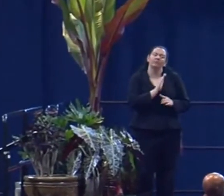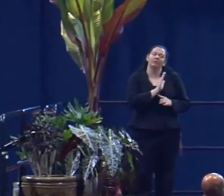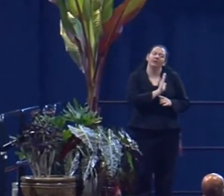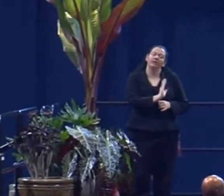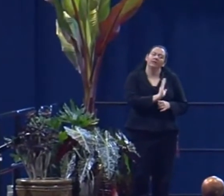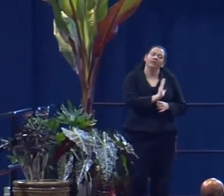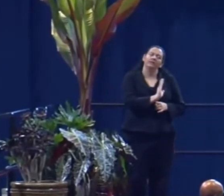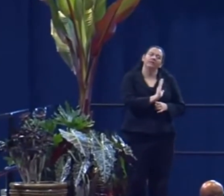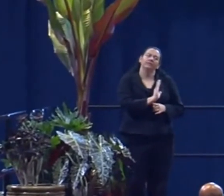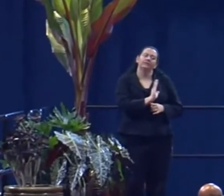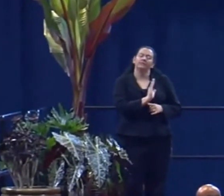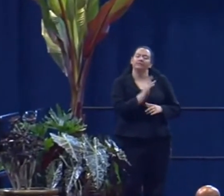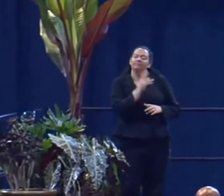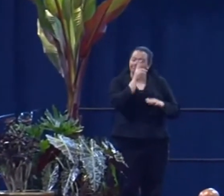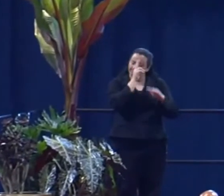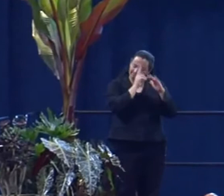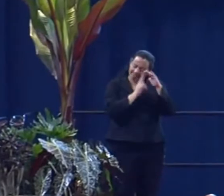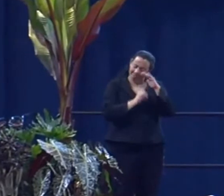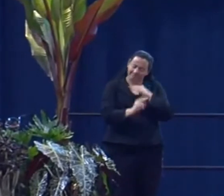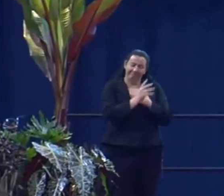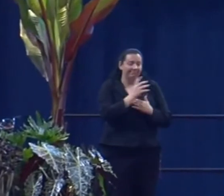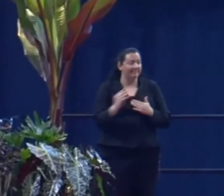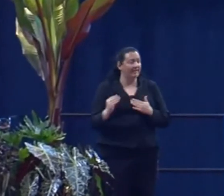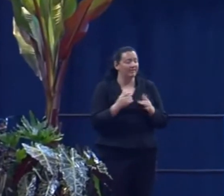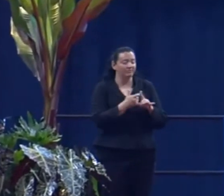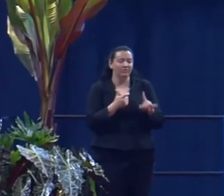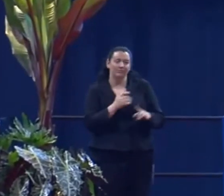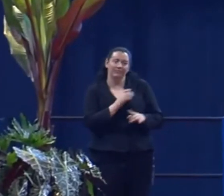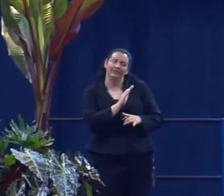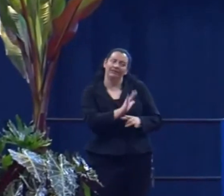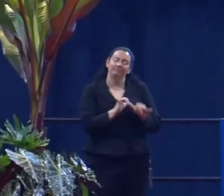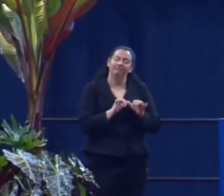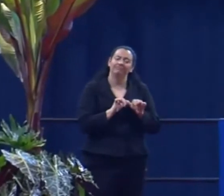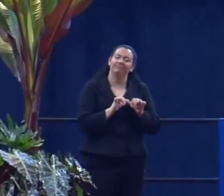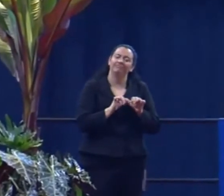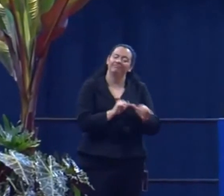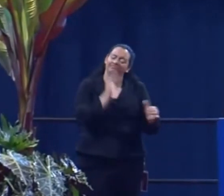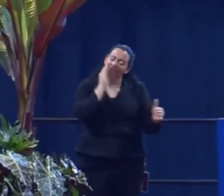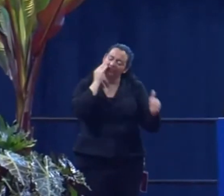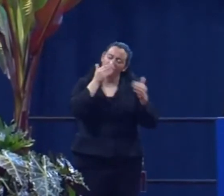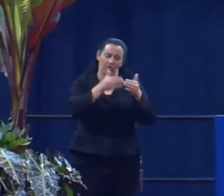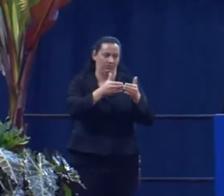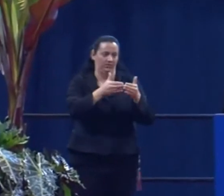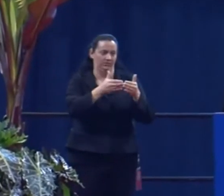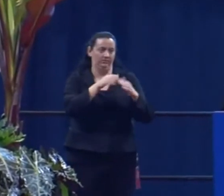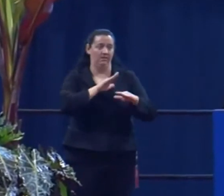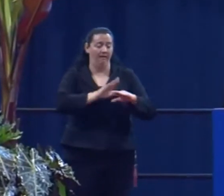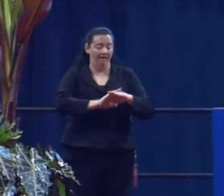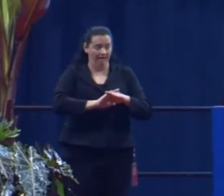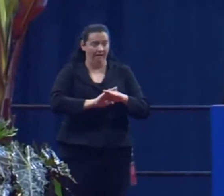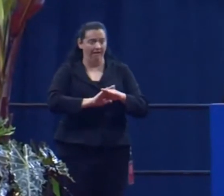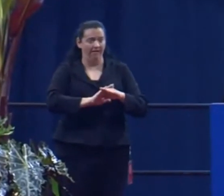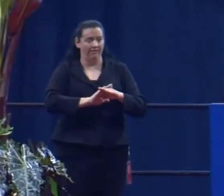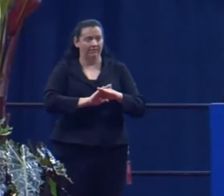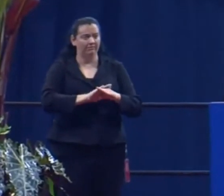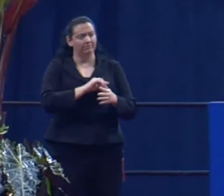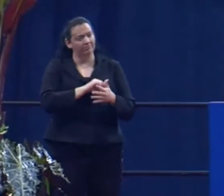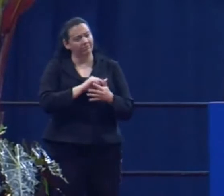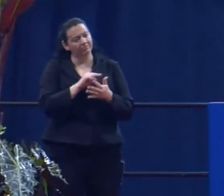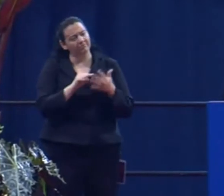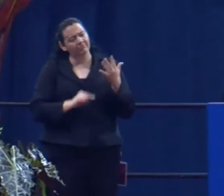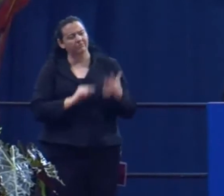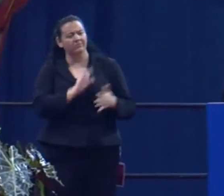humility and by his constant focus on those qualities